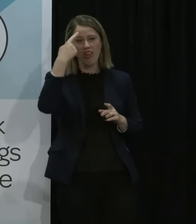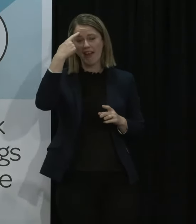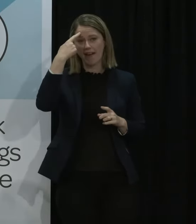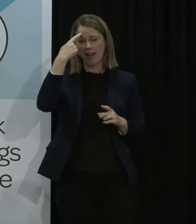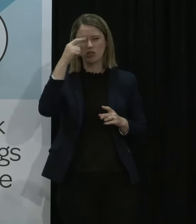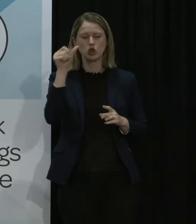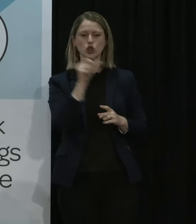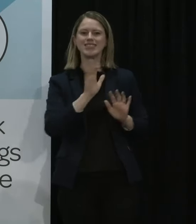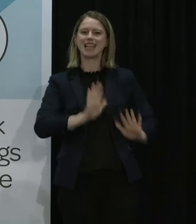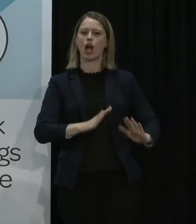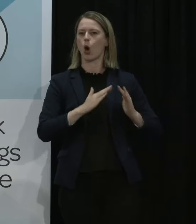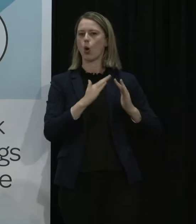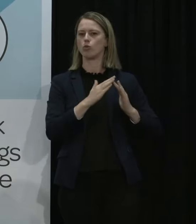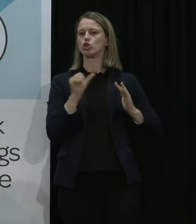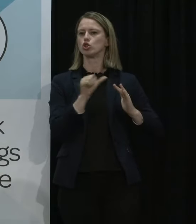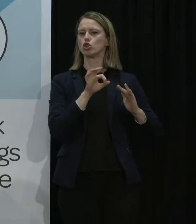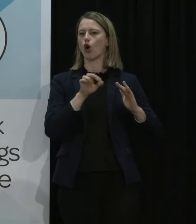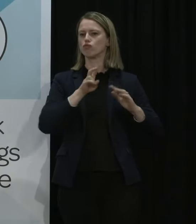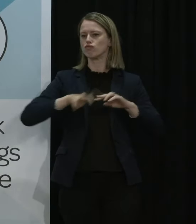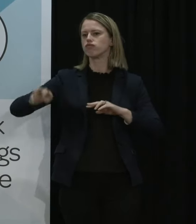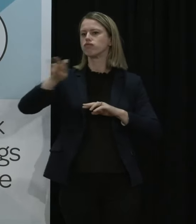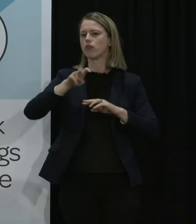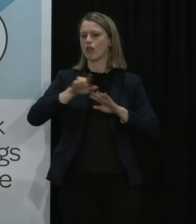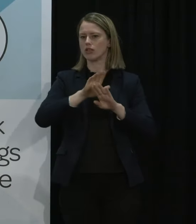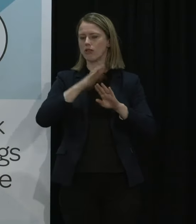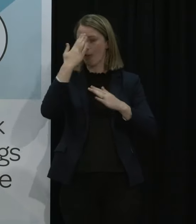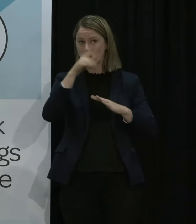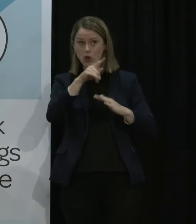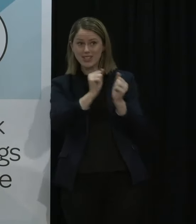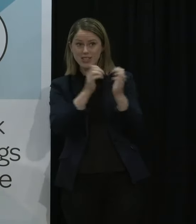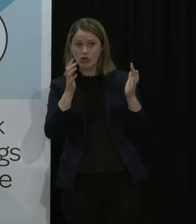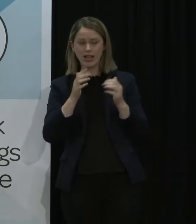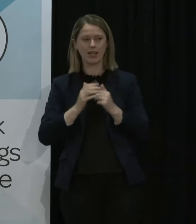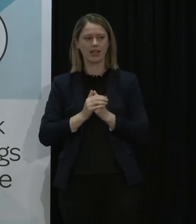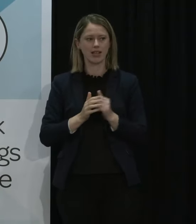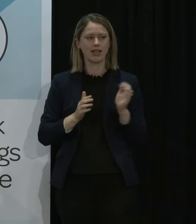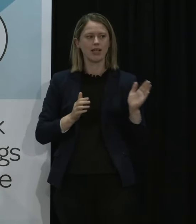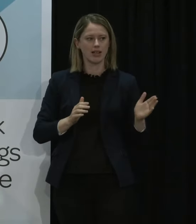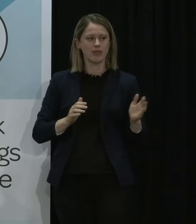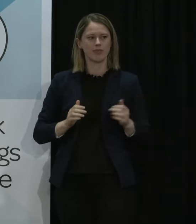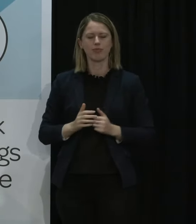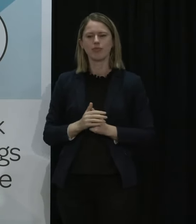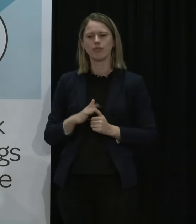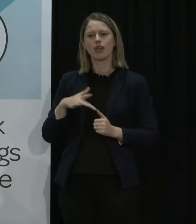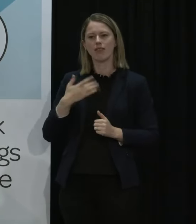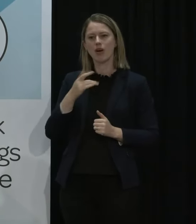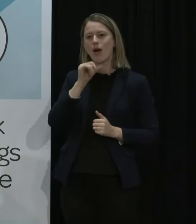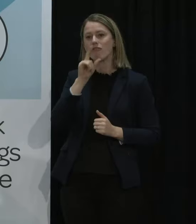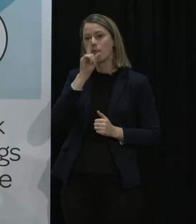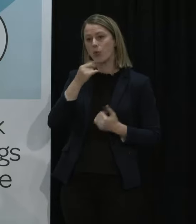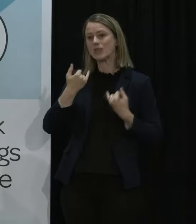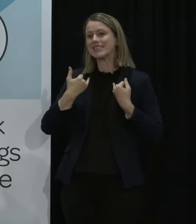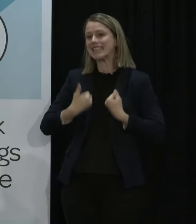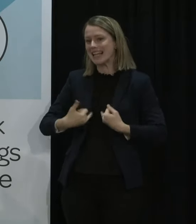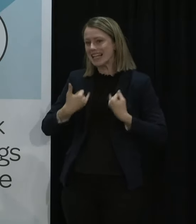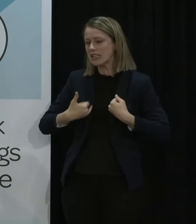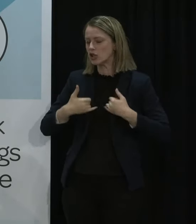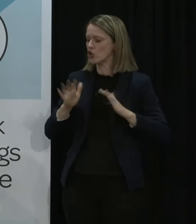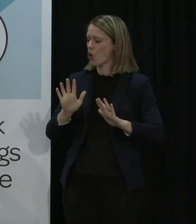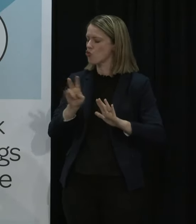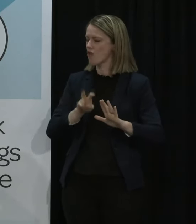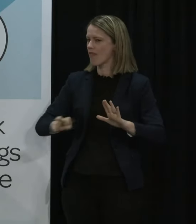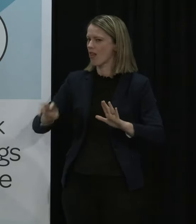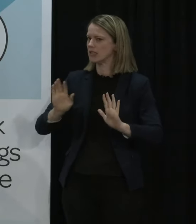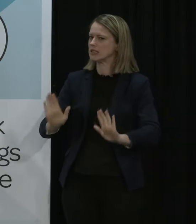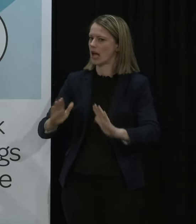are saying that who say that people shouldn't travel for the holidays? More important is that people who are unwell don't travel and in